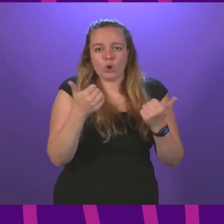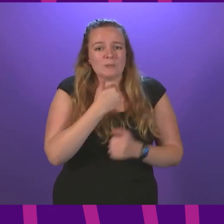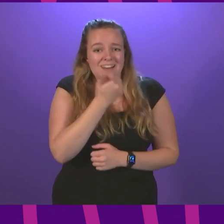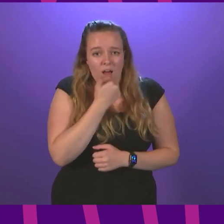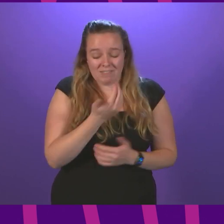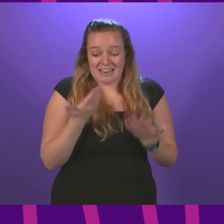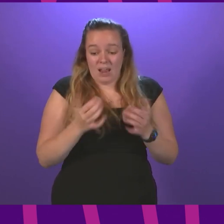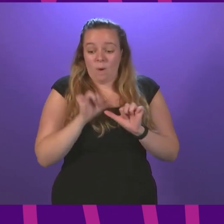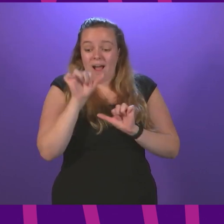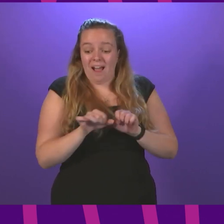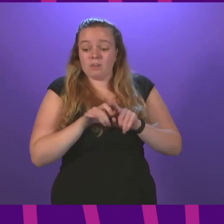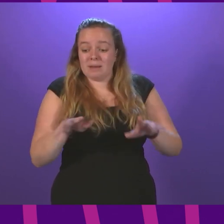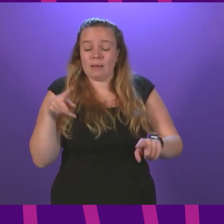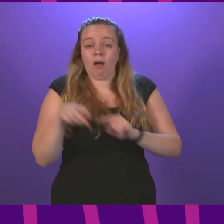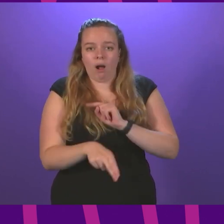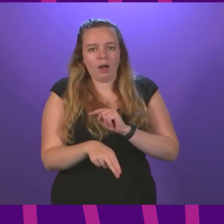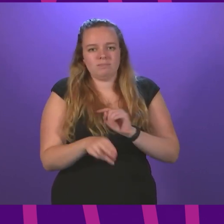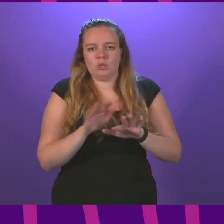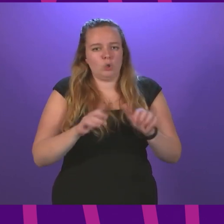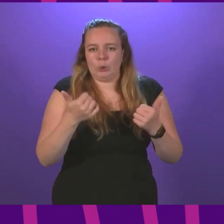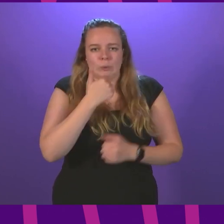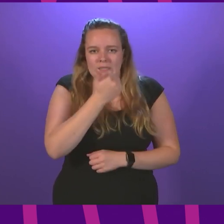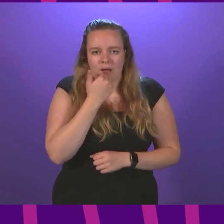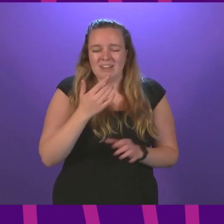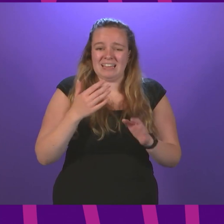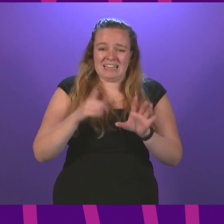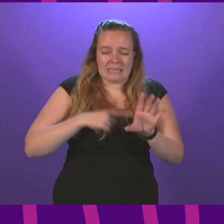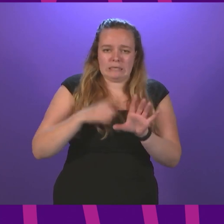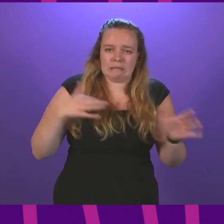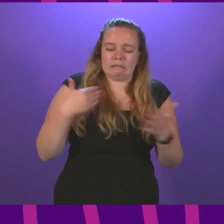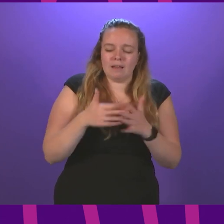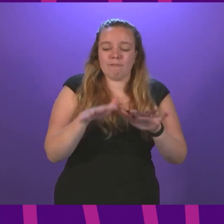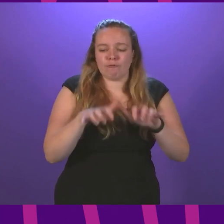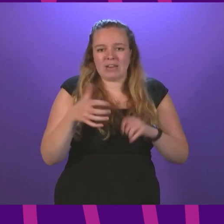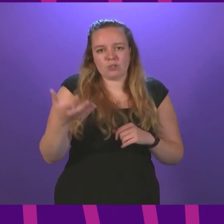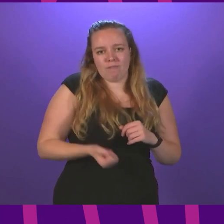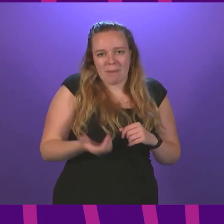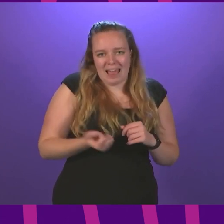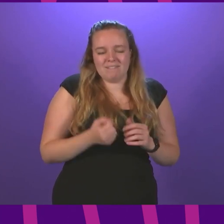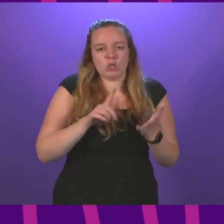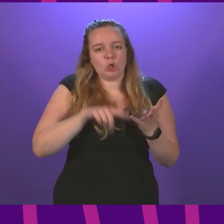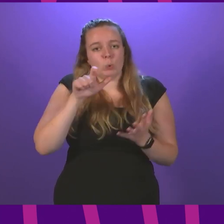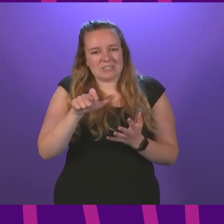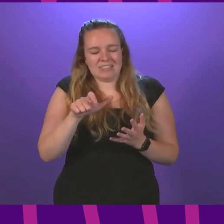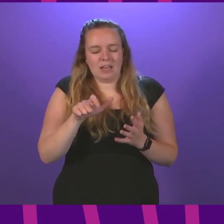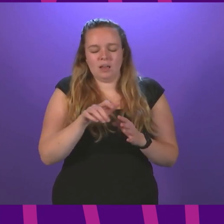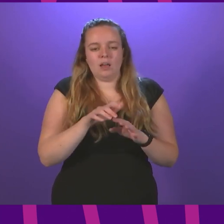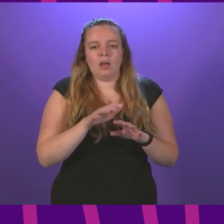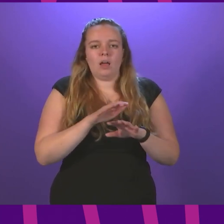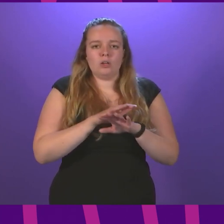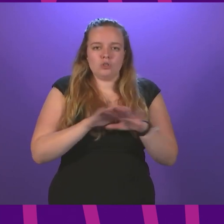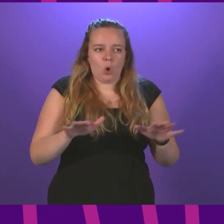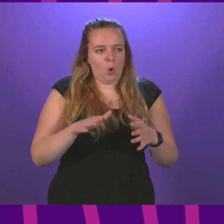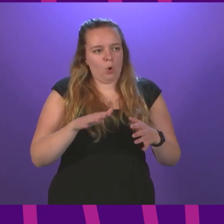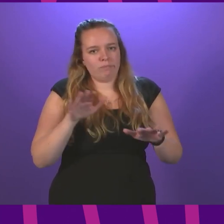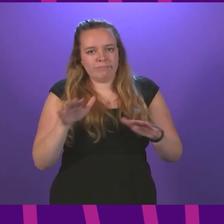to be even less so after this cut. Years of a freeze on the UK Government's benefits means universal credit has not kept pace